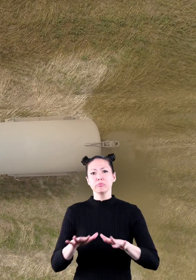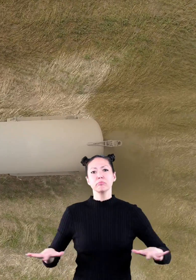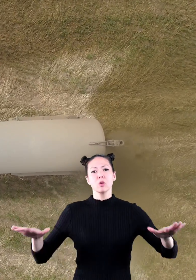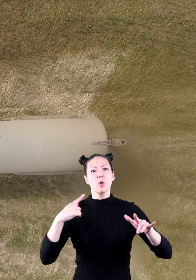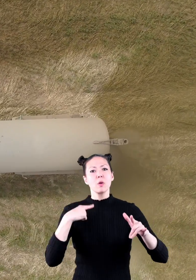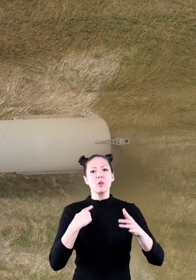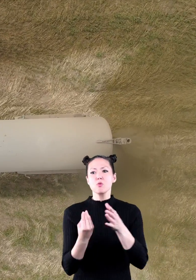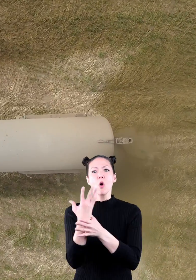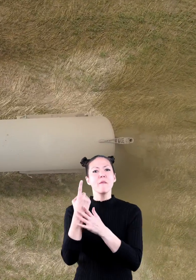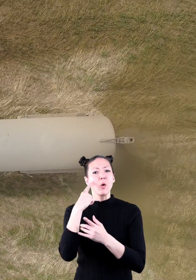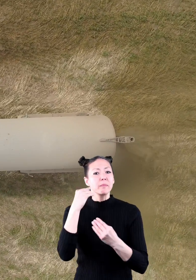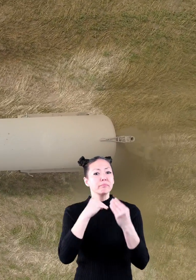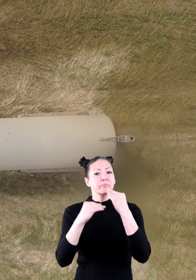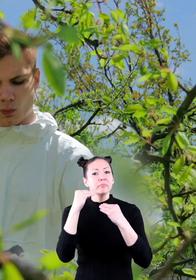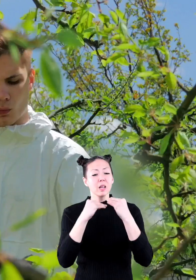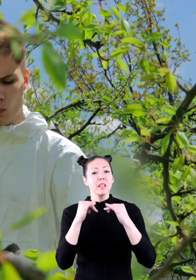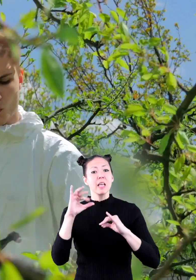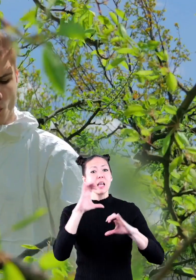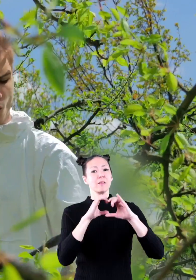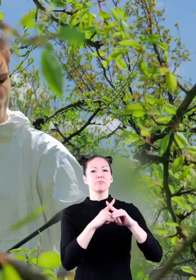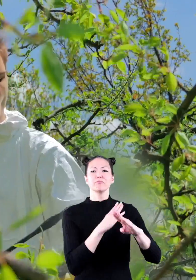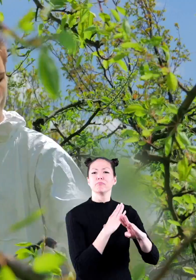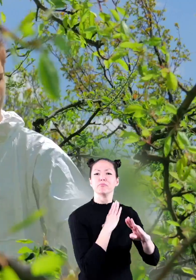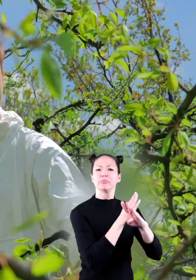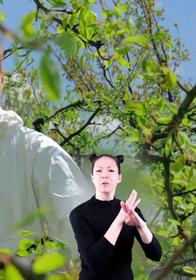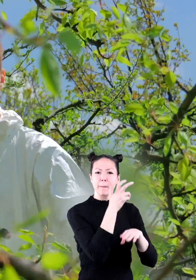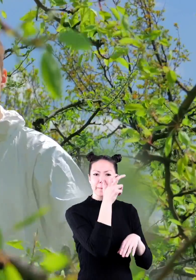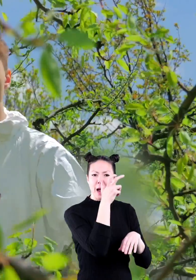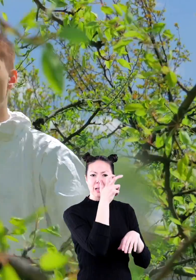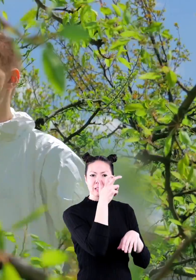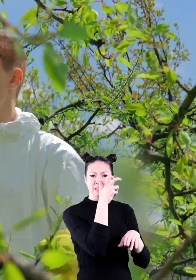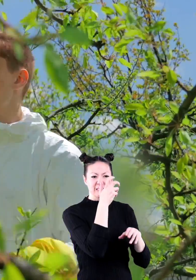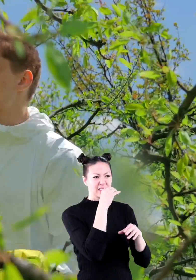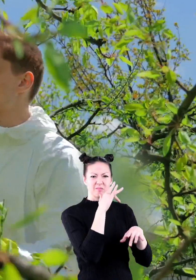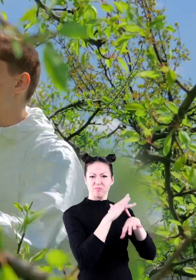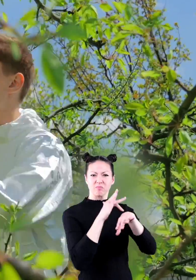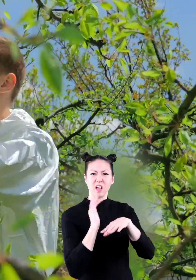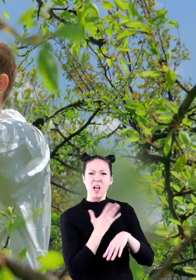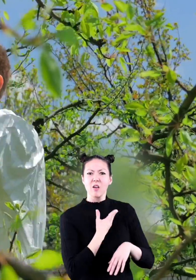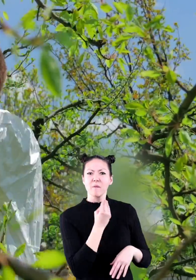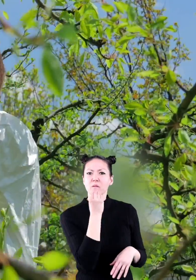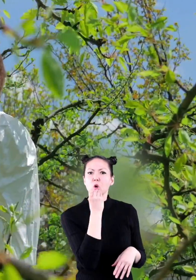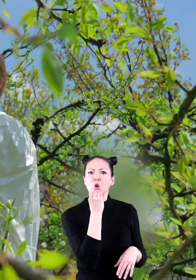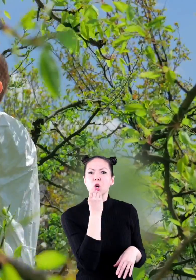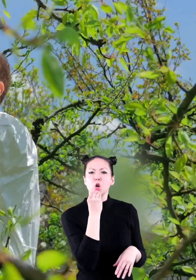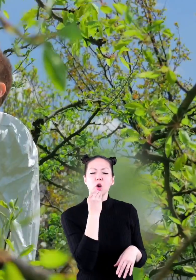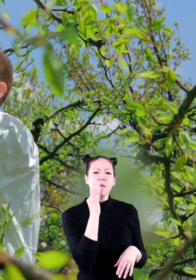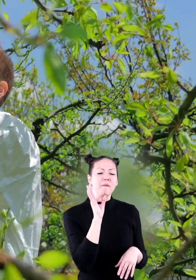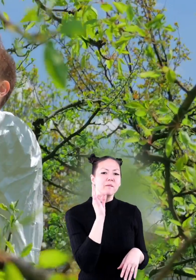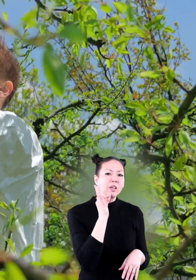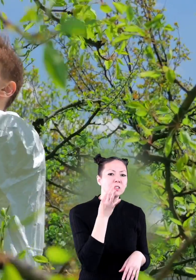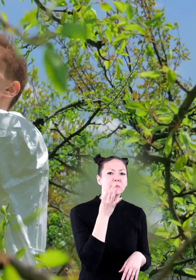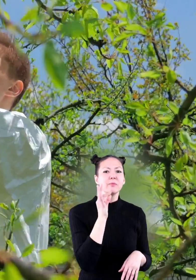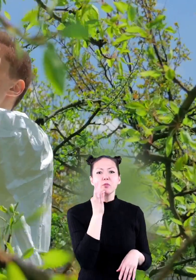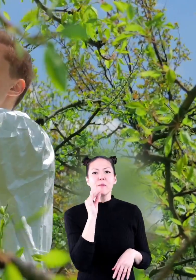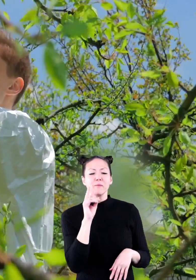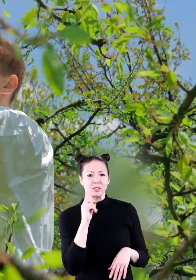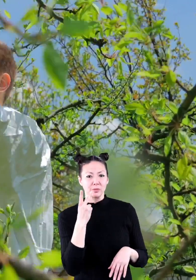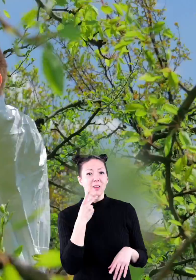as they're growing. These chemicals get rid of the bugs crawling on our produce. Some farmers and homeowners use